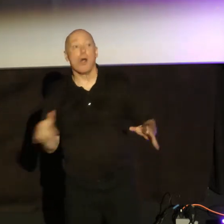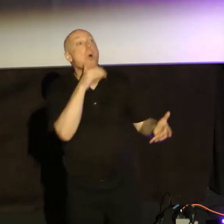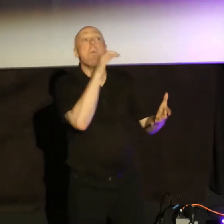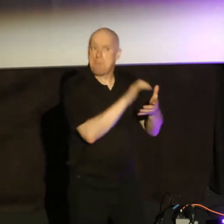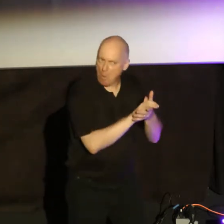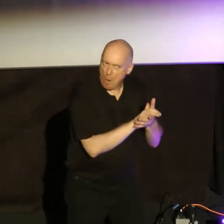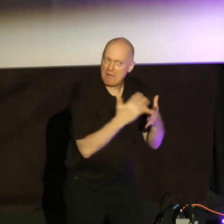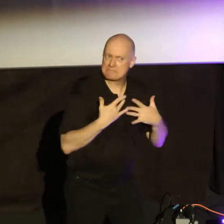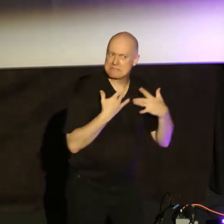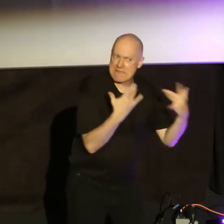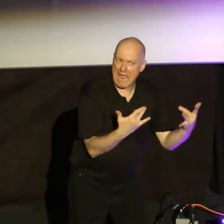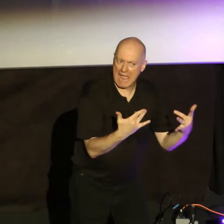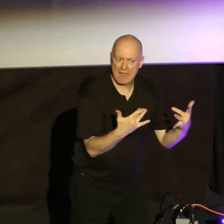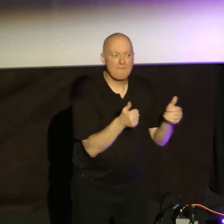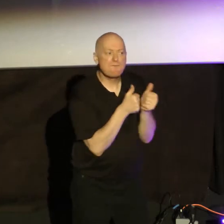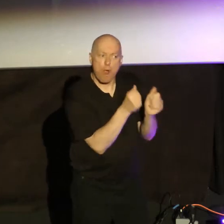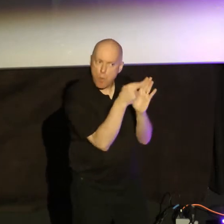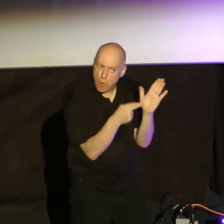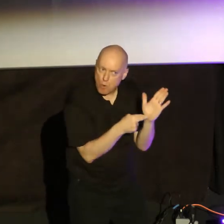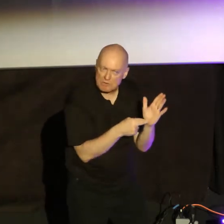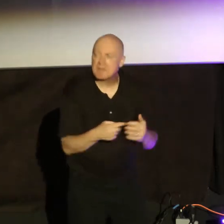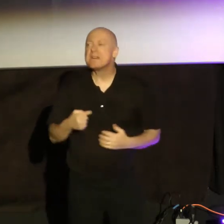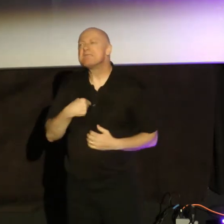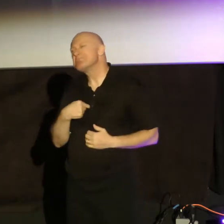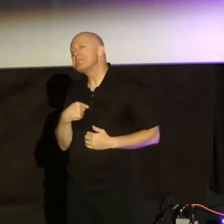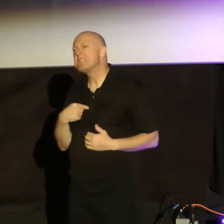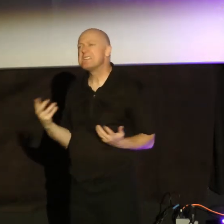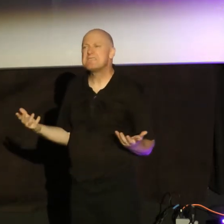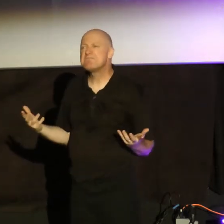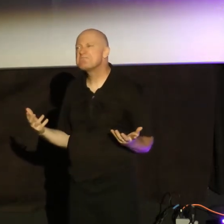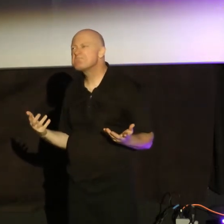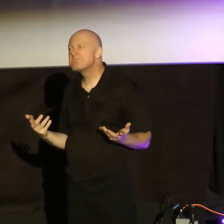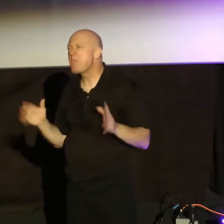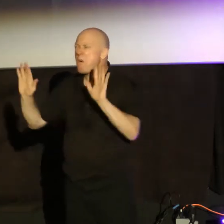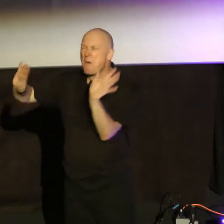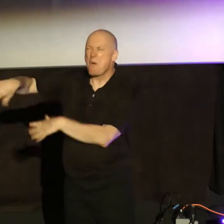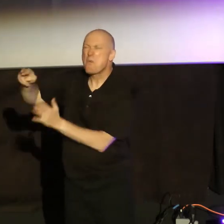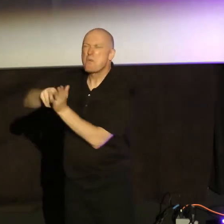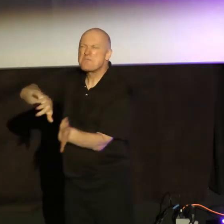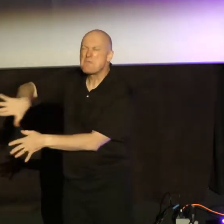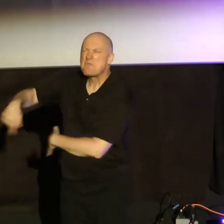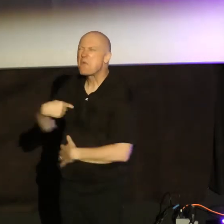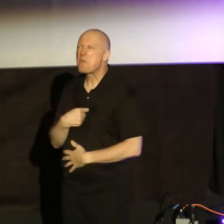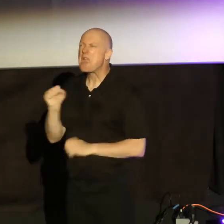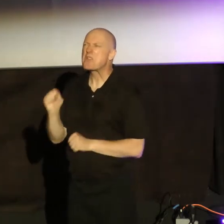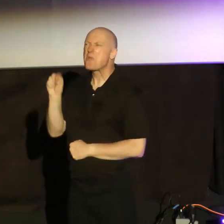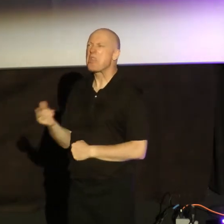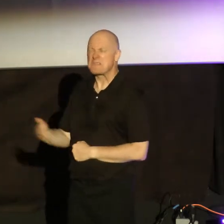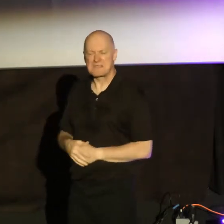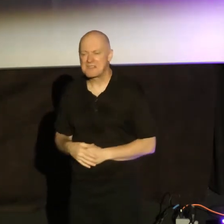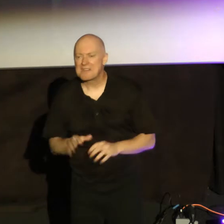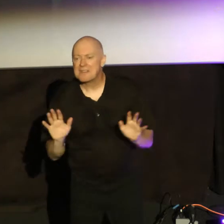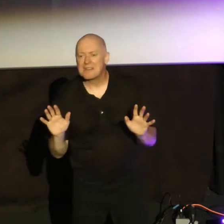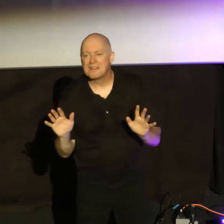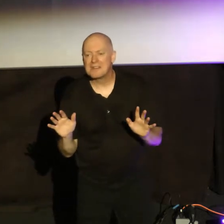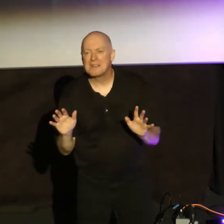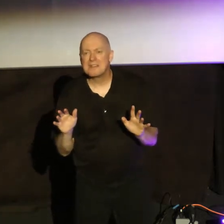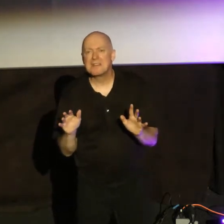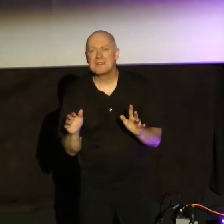tendency is more of a rule follower for sure. I'm more of like, ah, I think we can do this. That's all right. Right? You would say, well, I'm more of a lover.